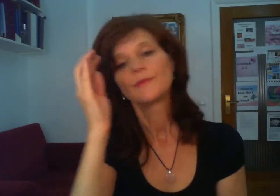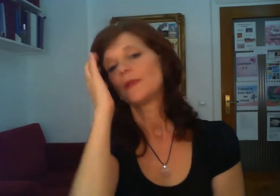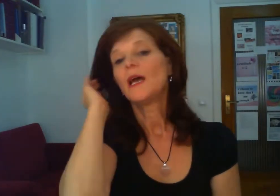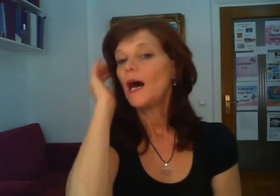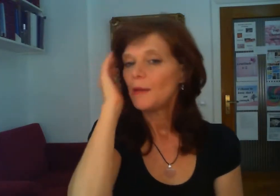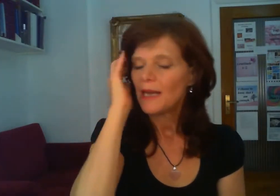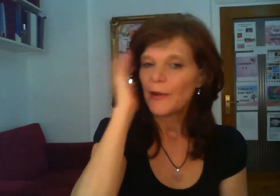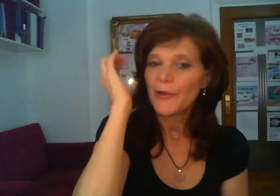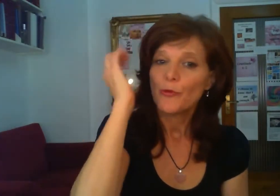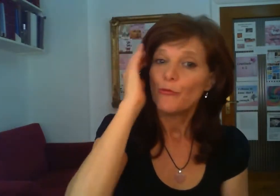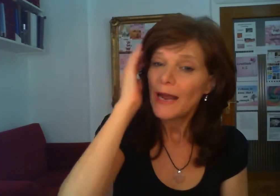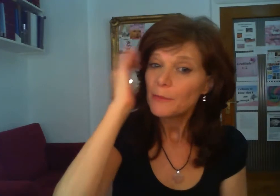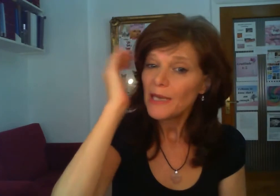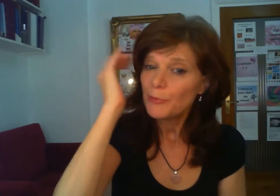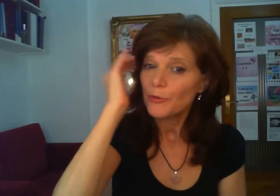i'm allowing the right people